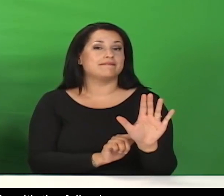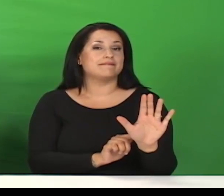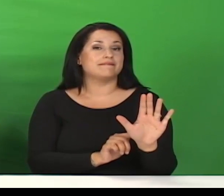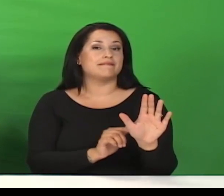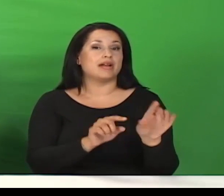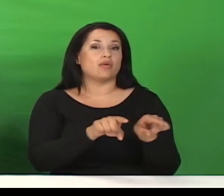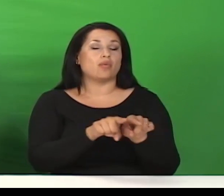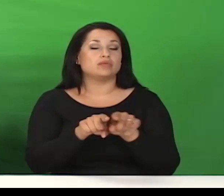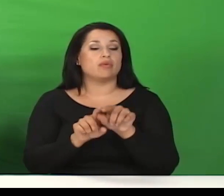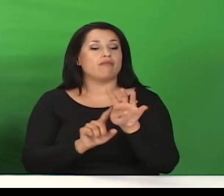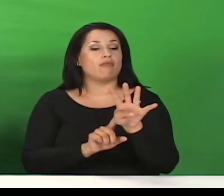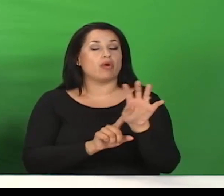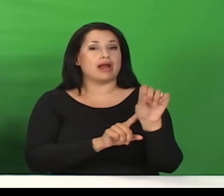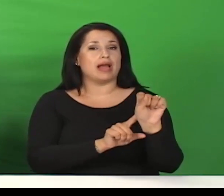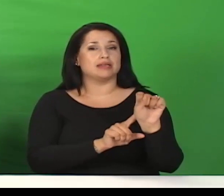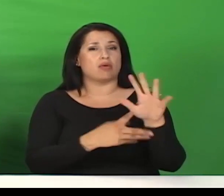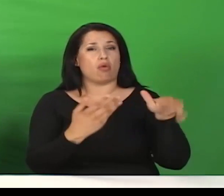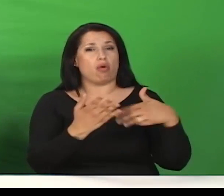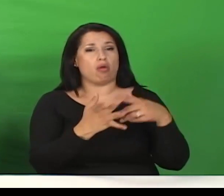4S.